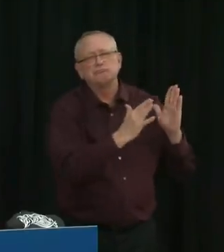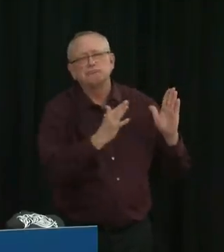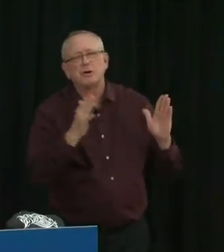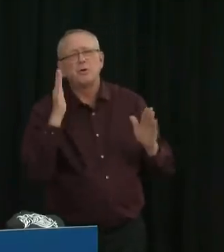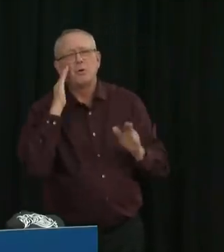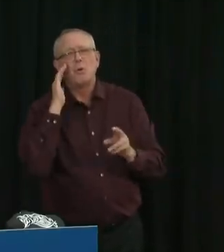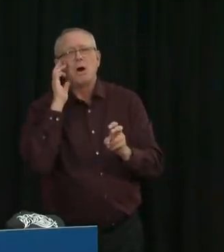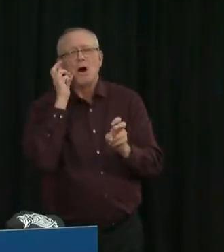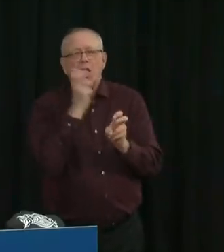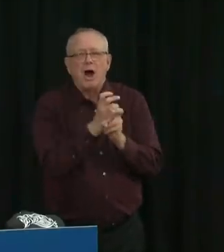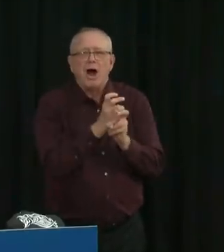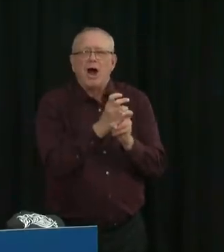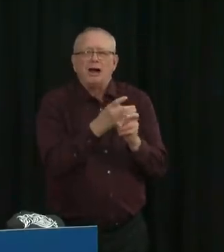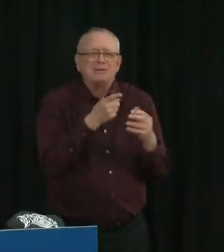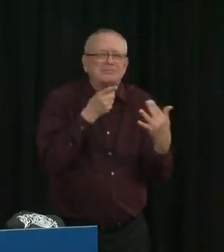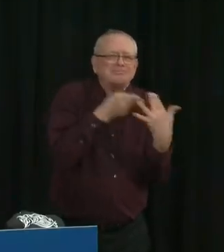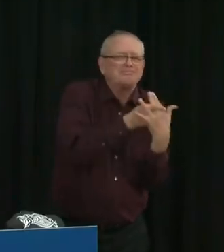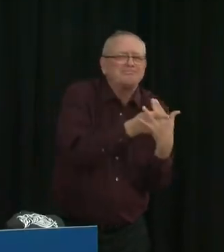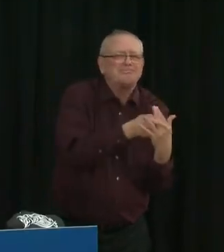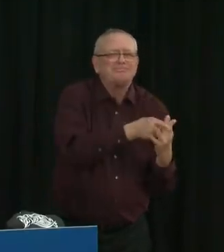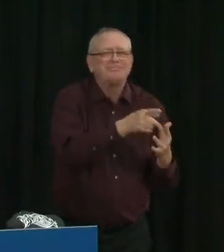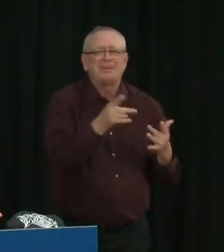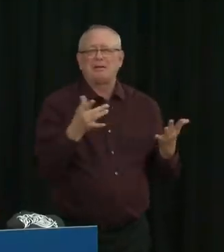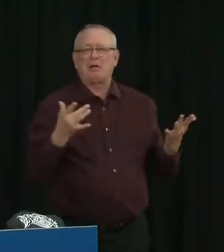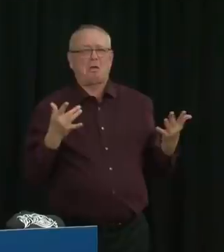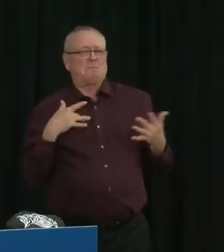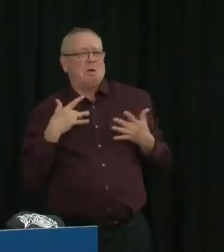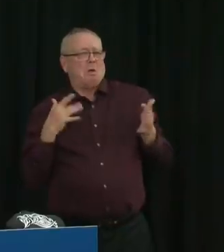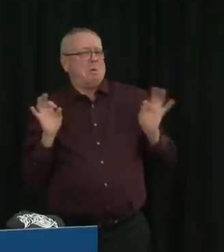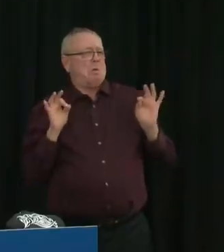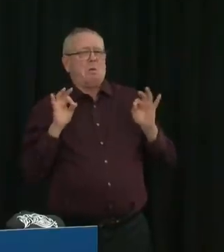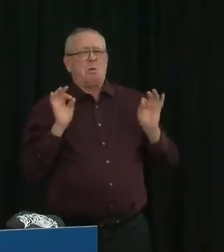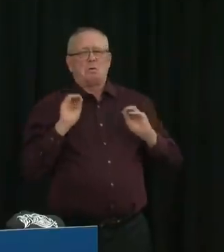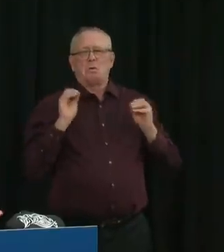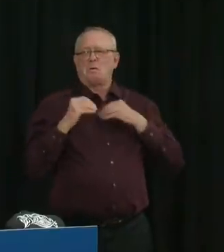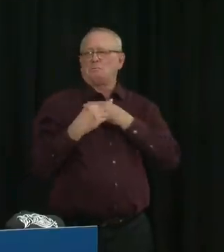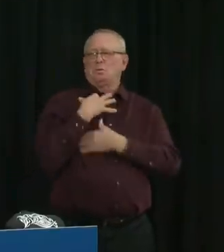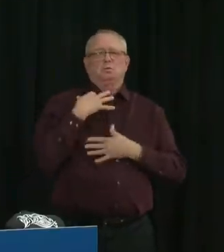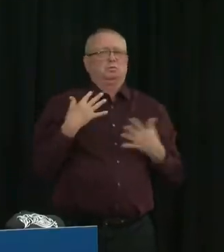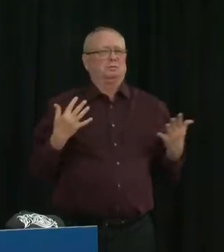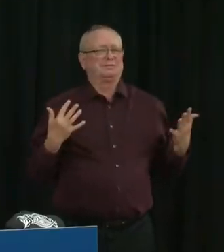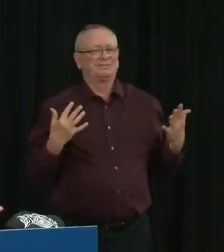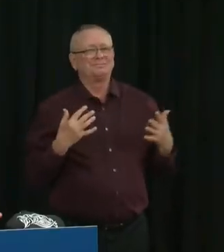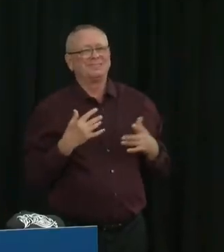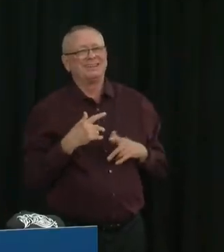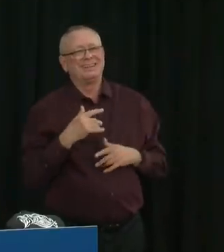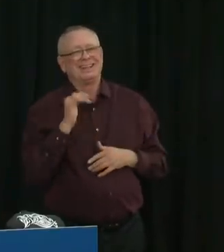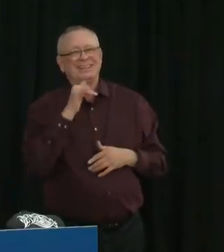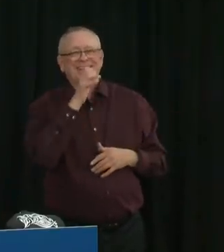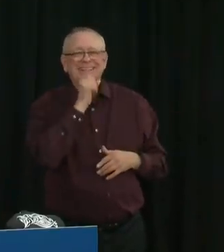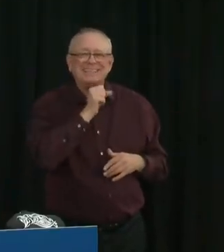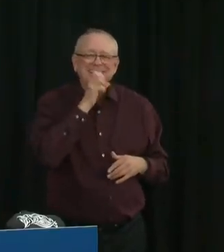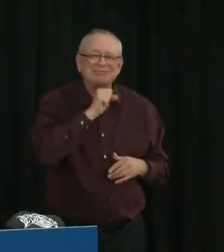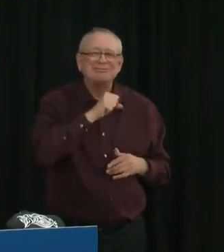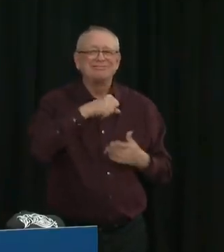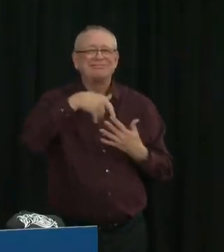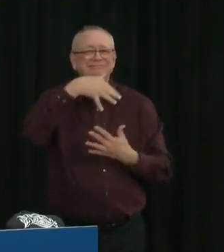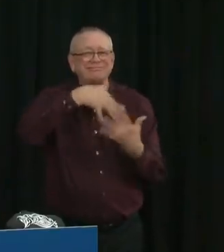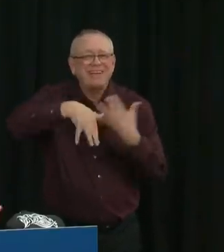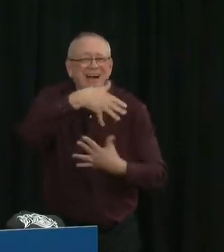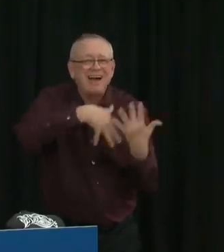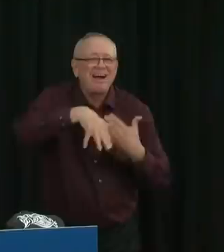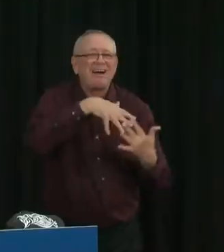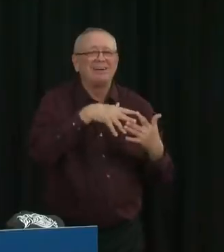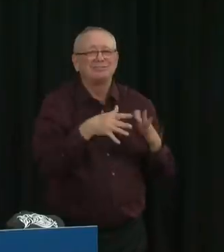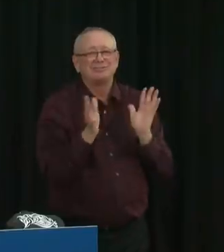people in that demographic, again, it's a time of life where social interactions and spending time with friends is